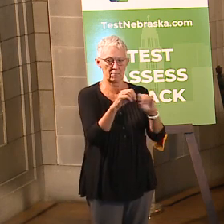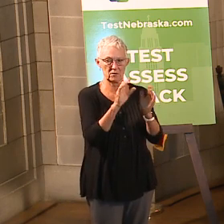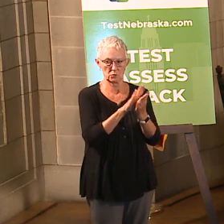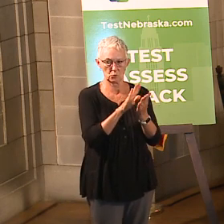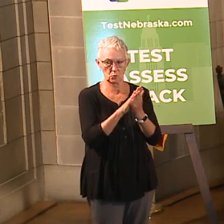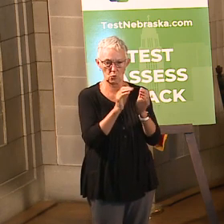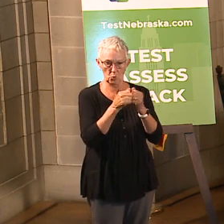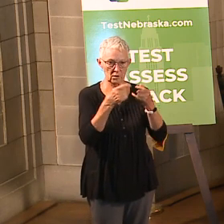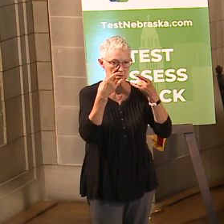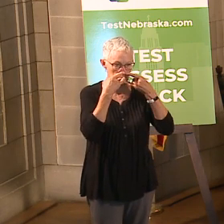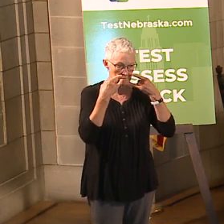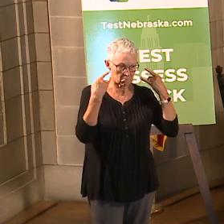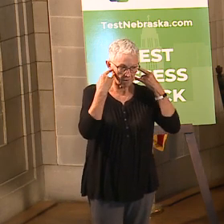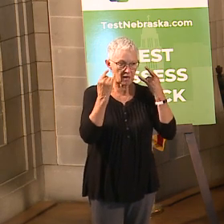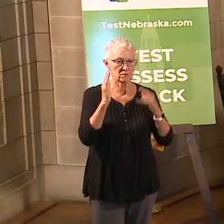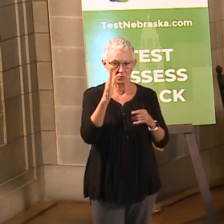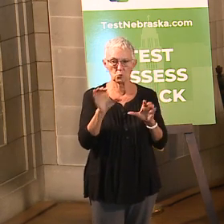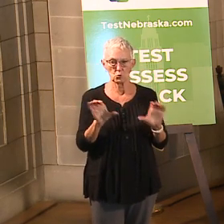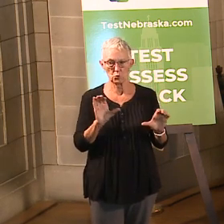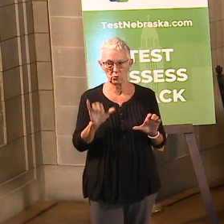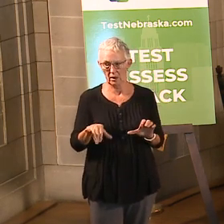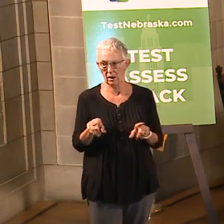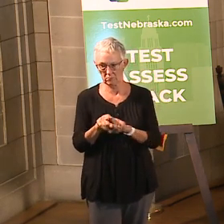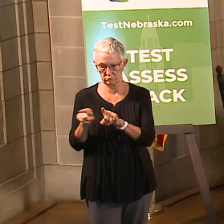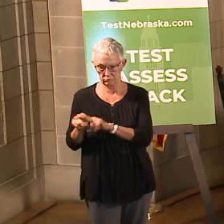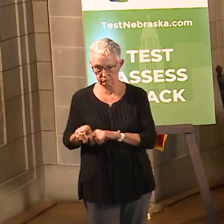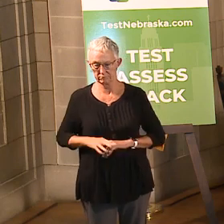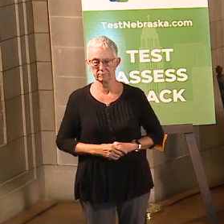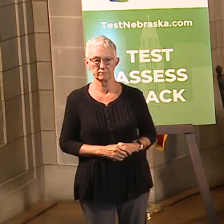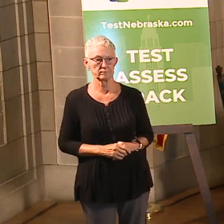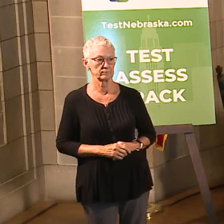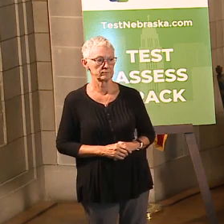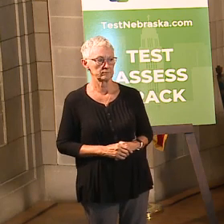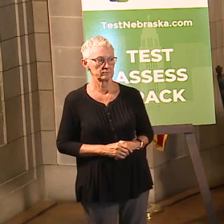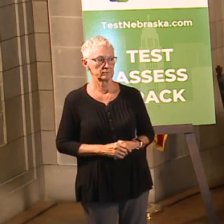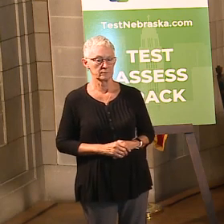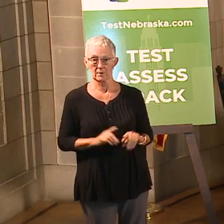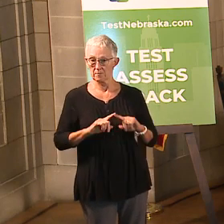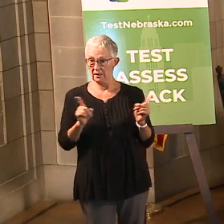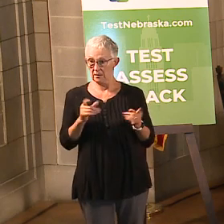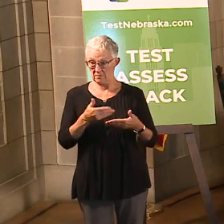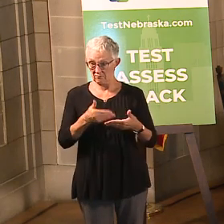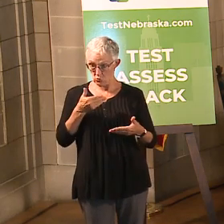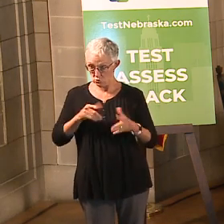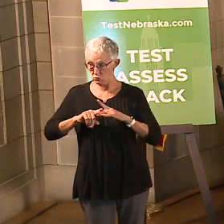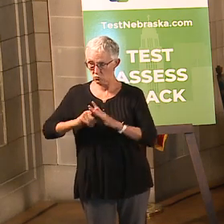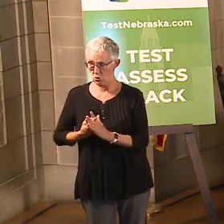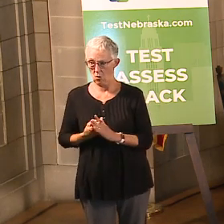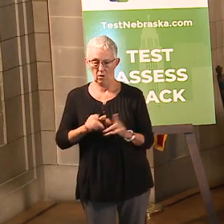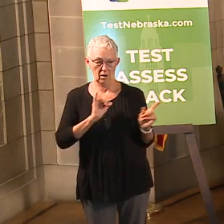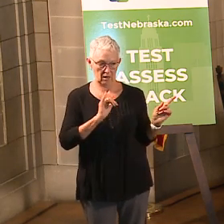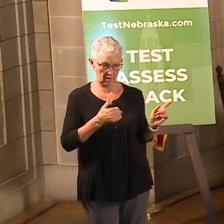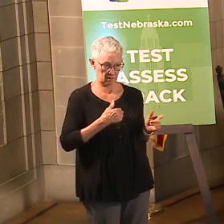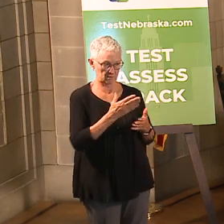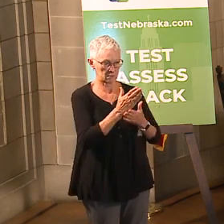forth, so we'll be doing a little bit of that first. But before we get into that, we will go ahead and start with